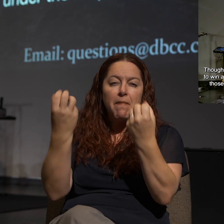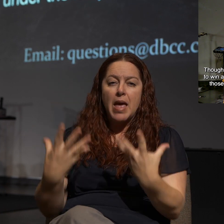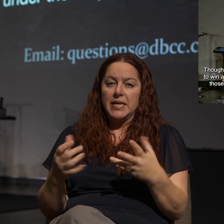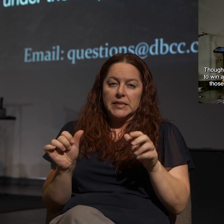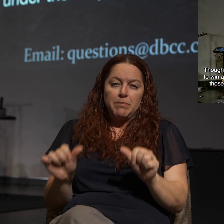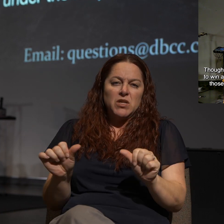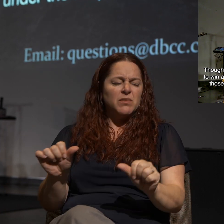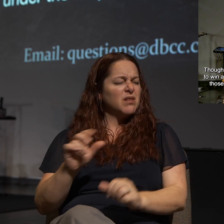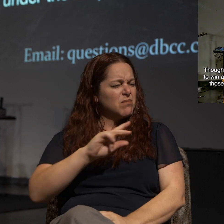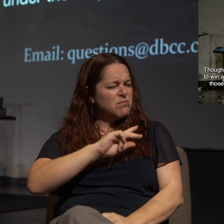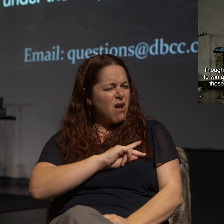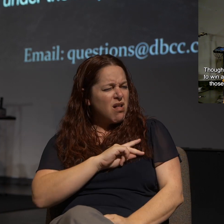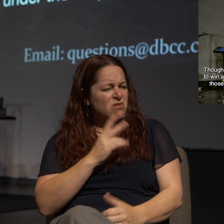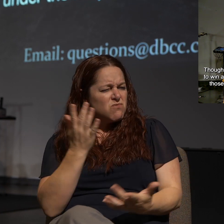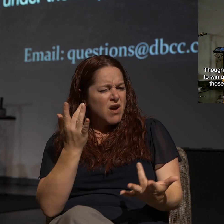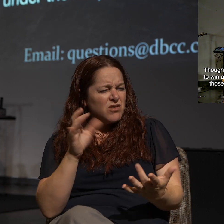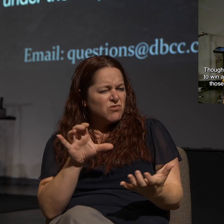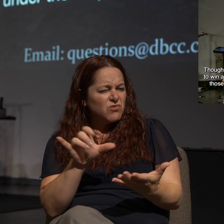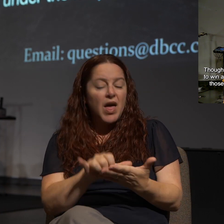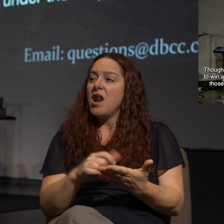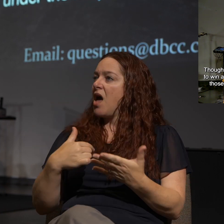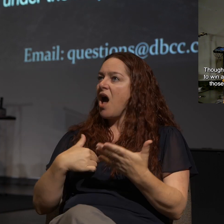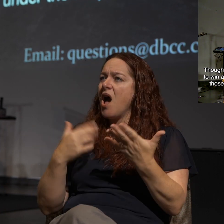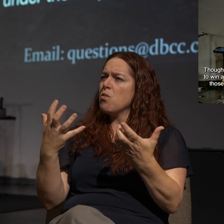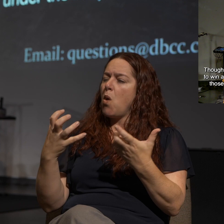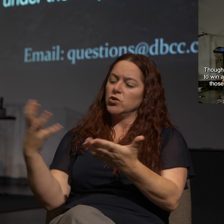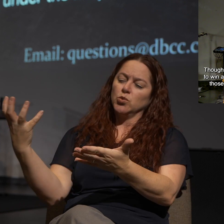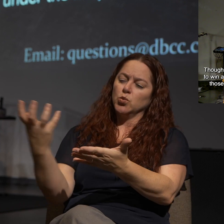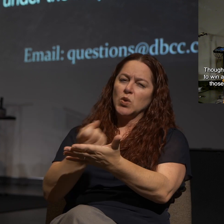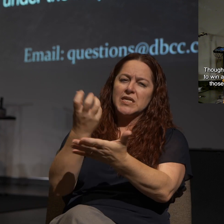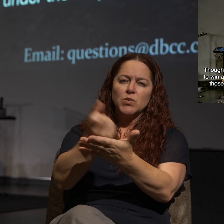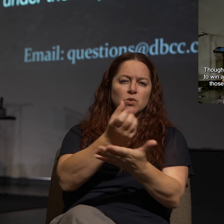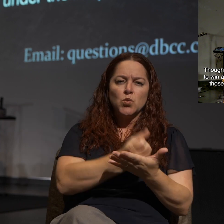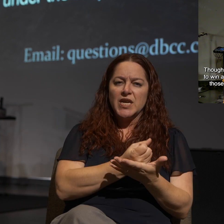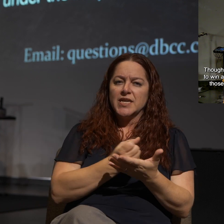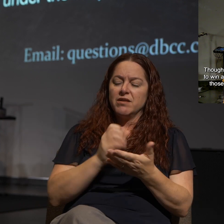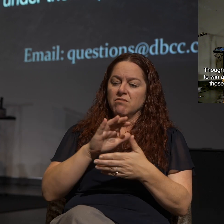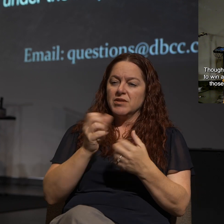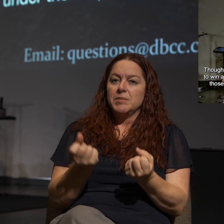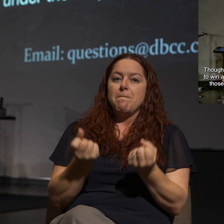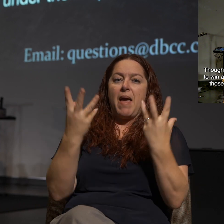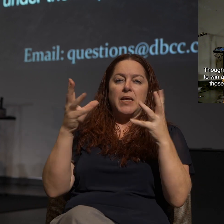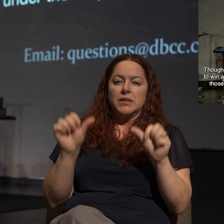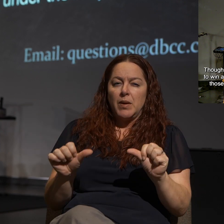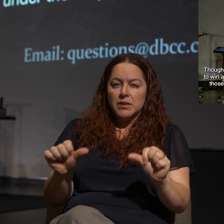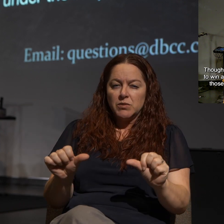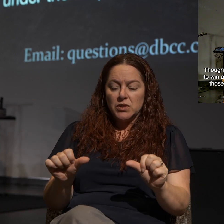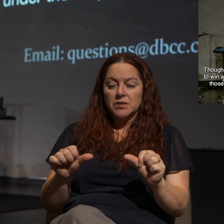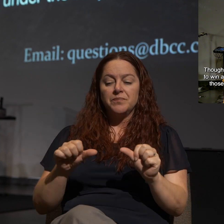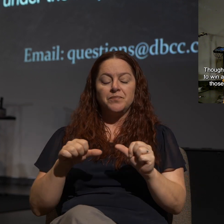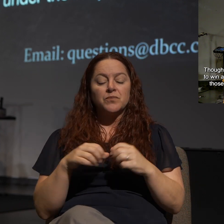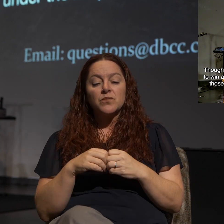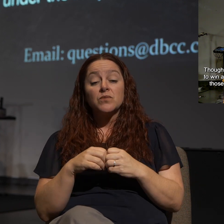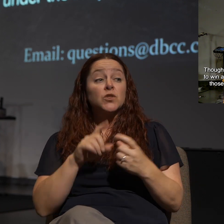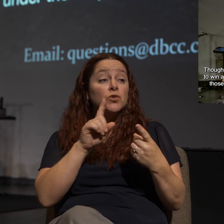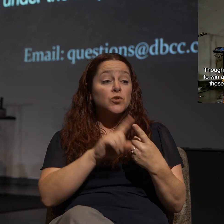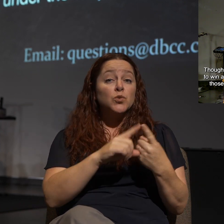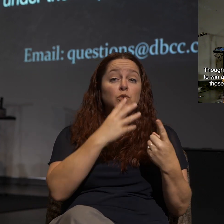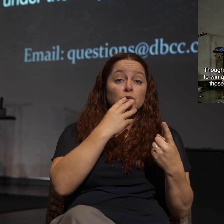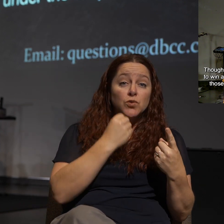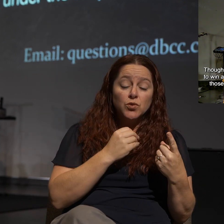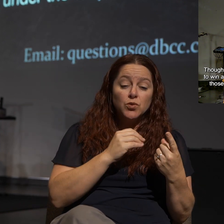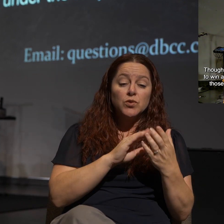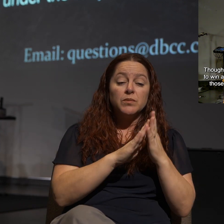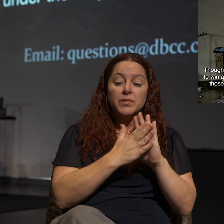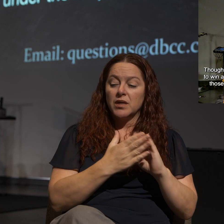Paul, why do you do what you do? I want to win as many as possible. And then he goes on to explain the various details. To the Jews that become like a